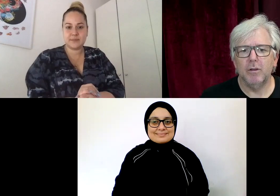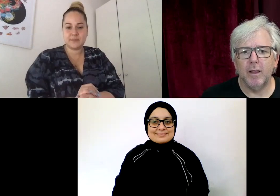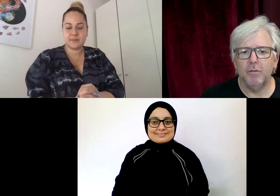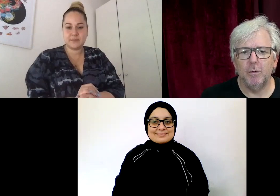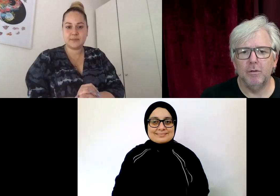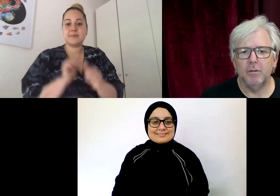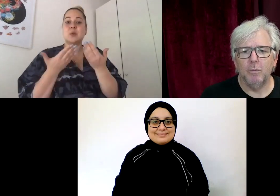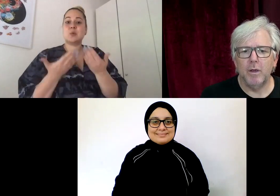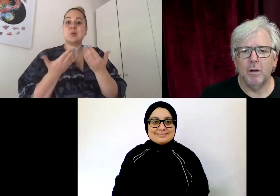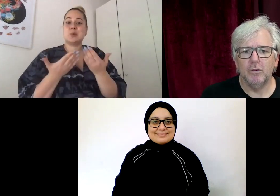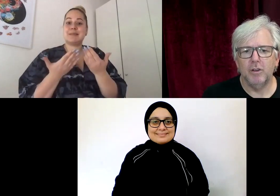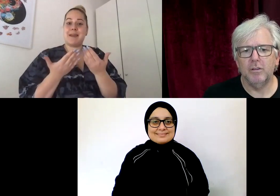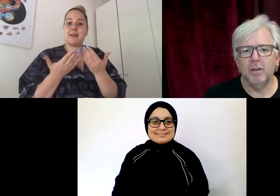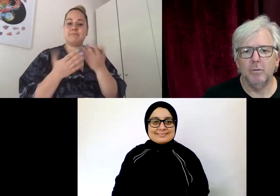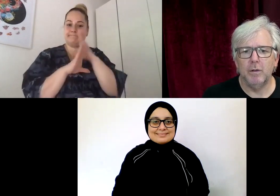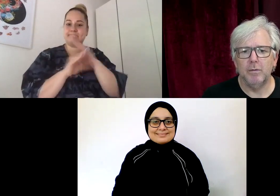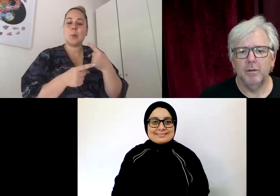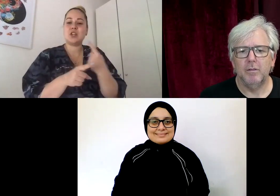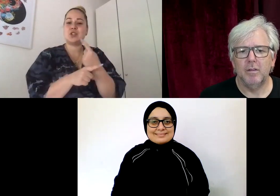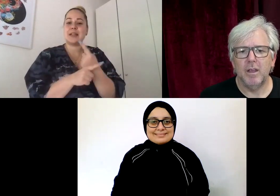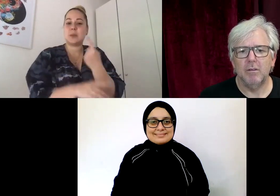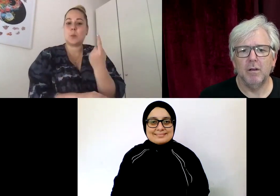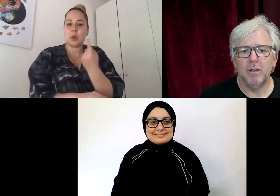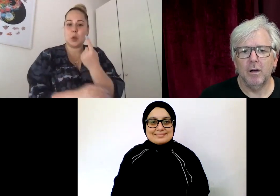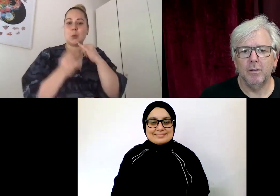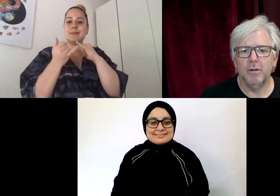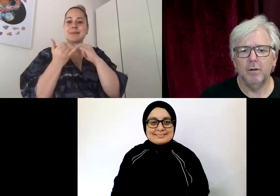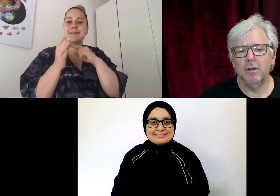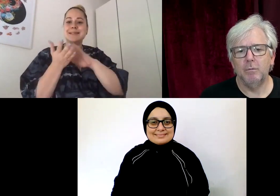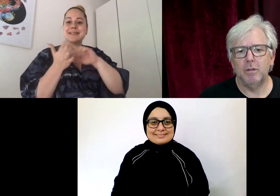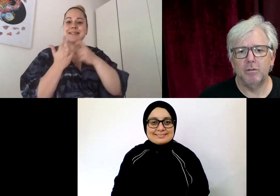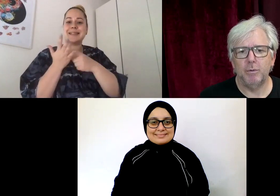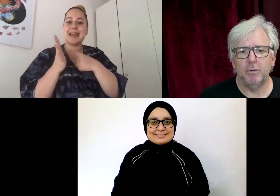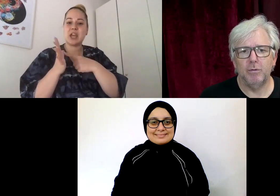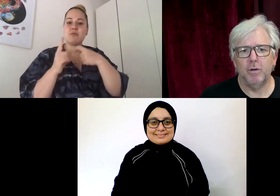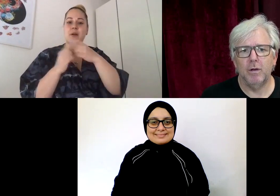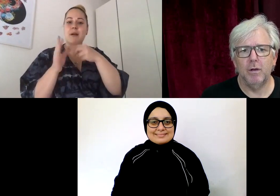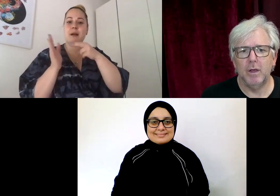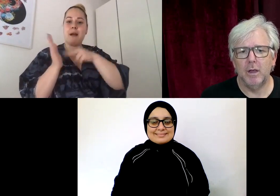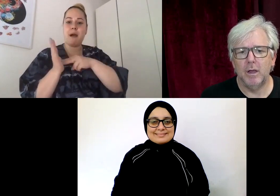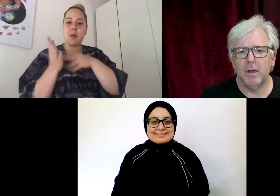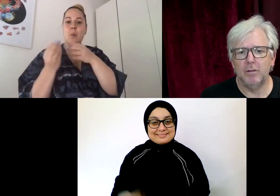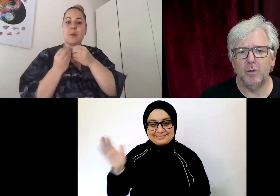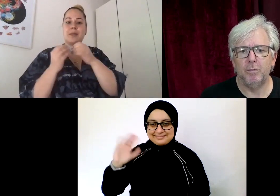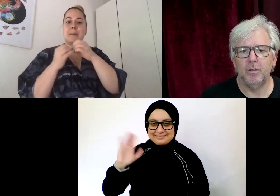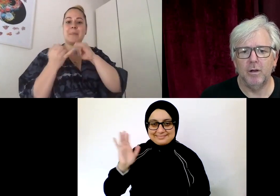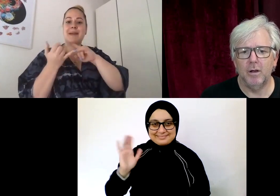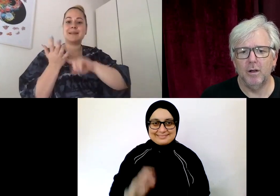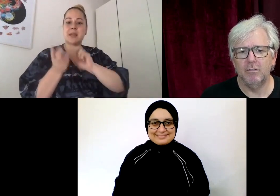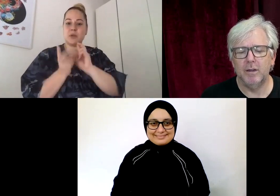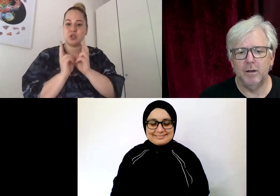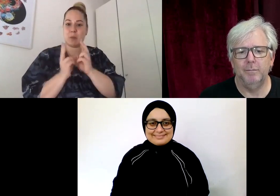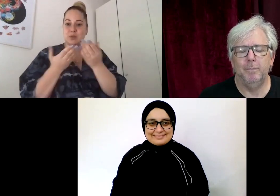So today, viewers, we are chatting with Sahira Khan with the support of her interpreter,